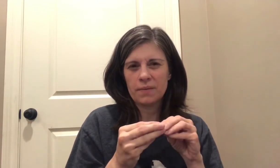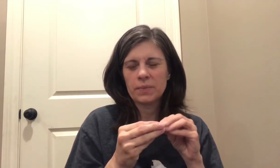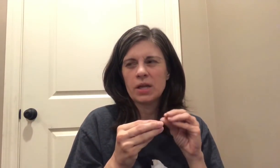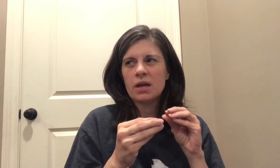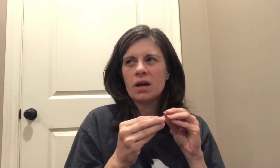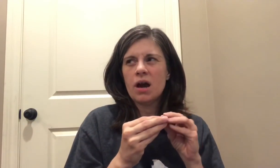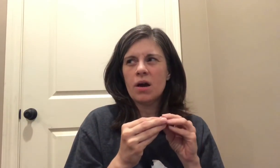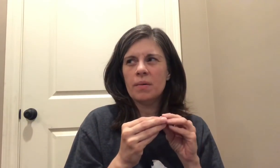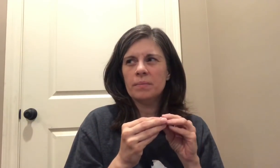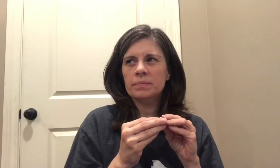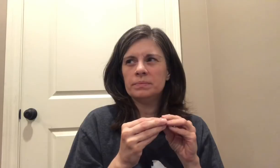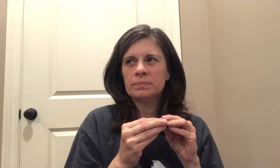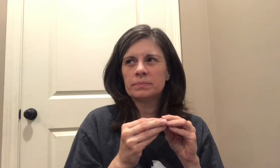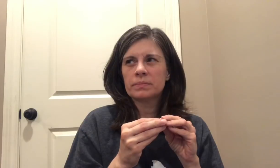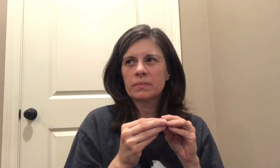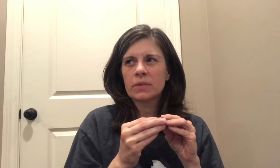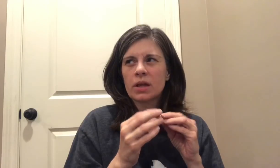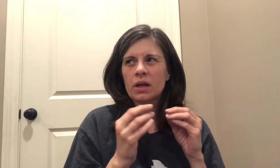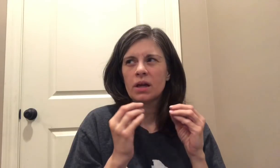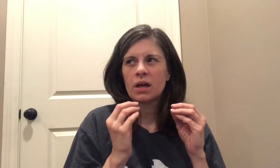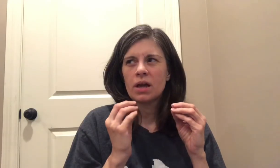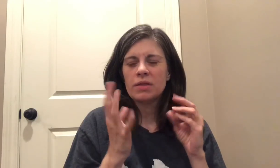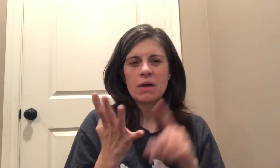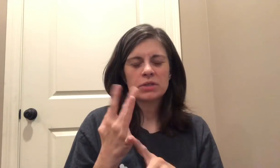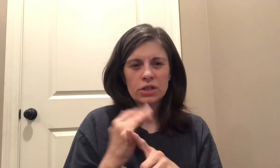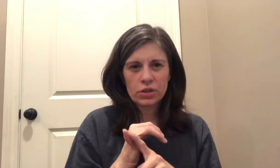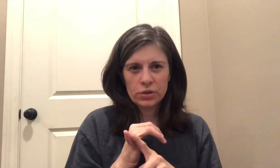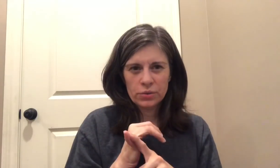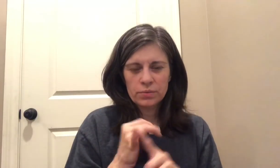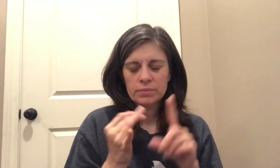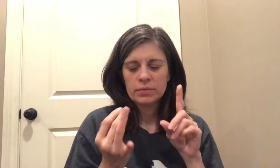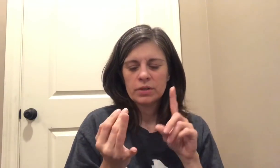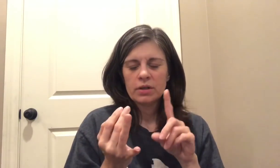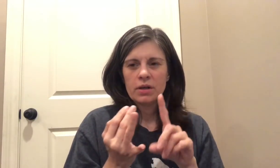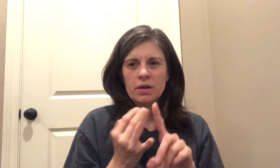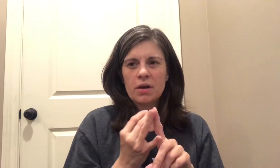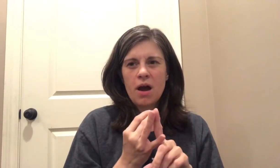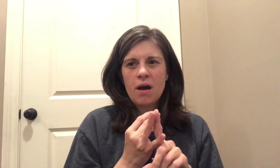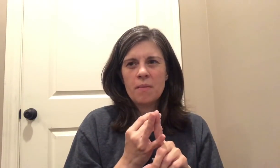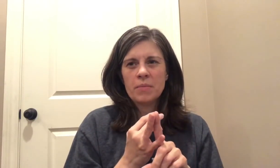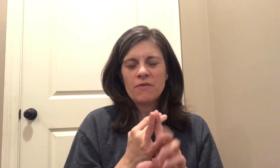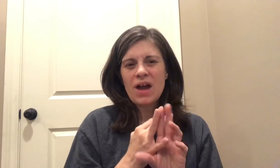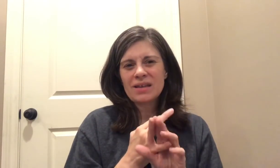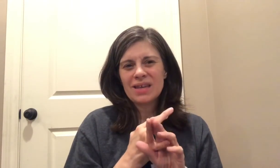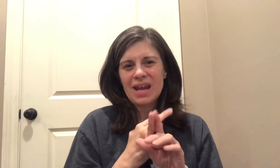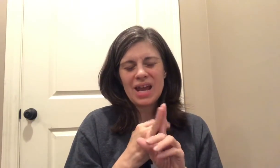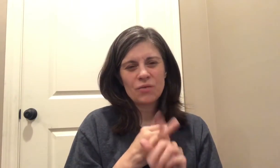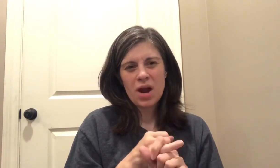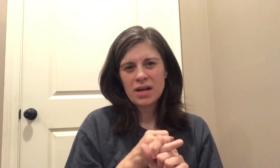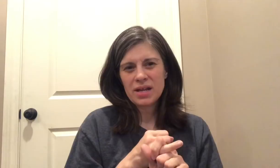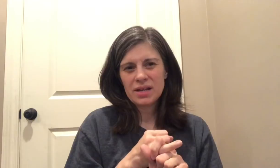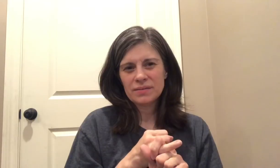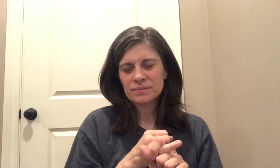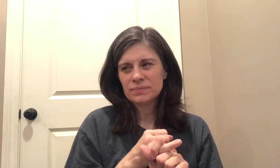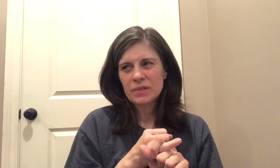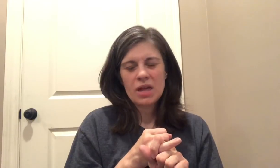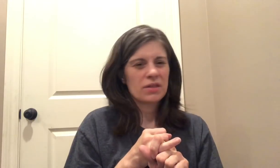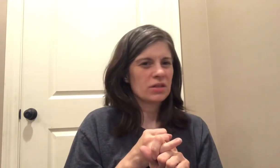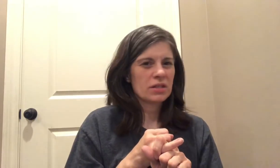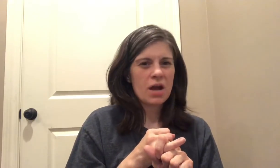um that was a clue um the fact that handwriting there has not